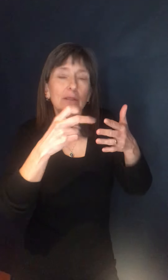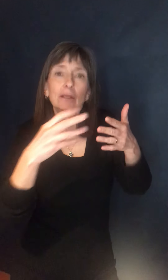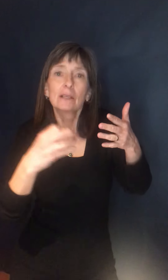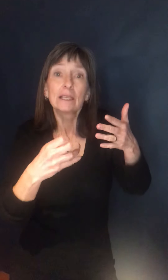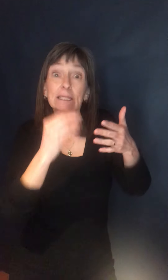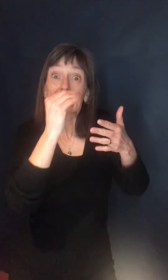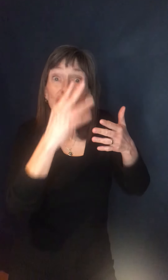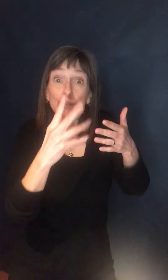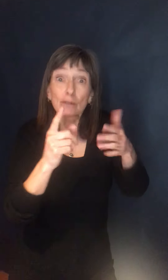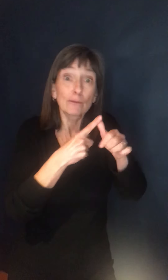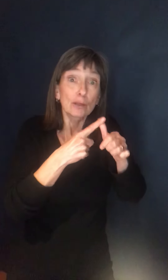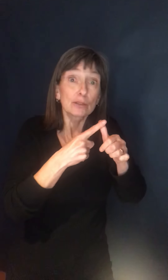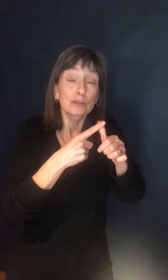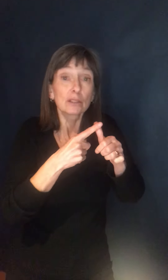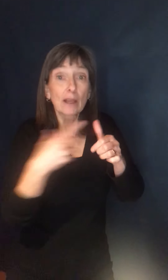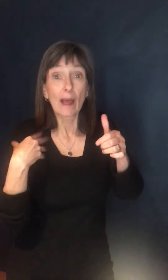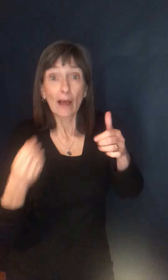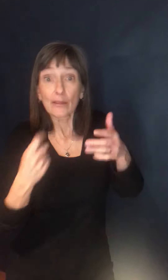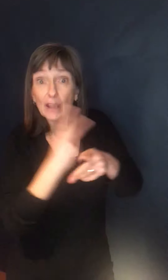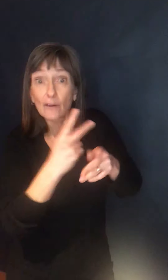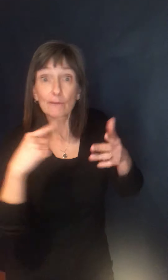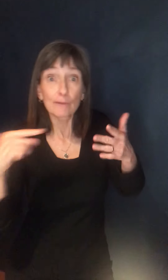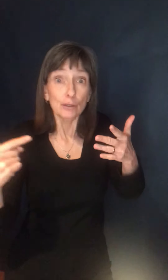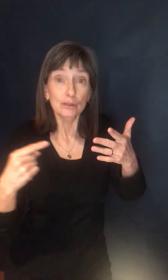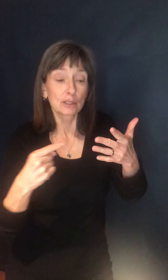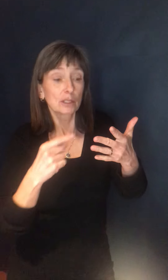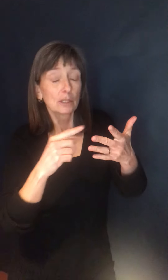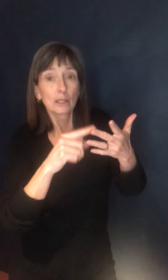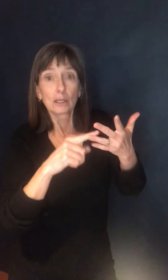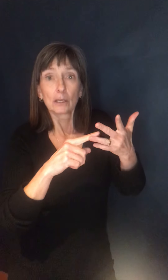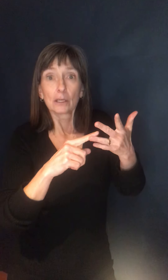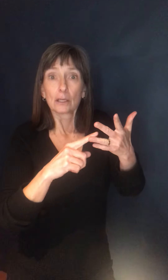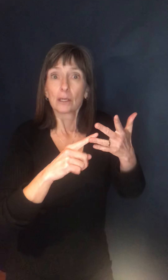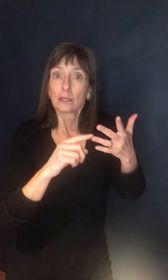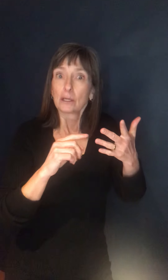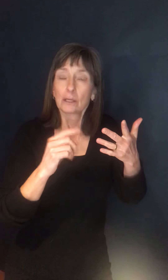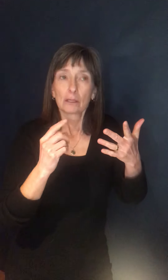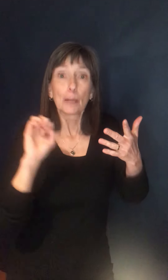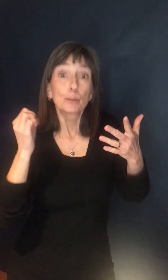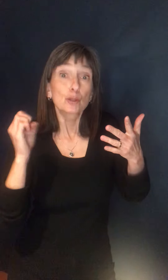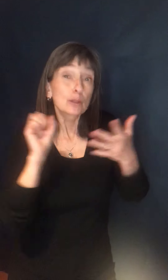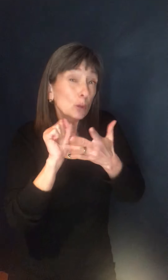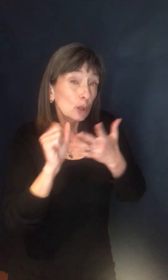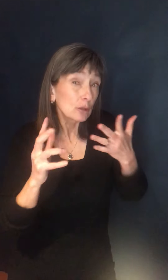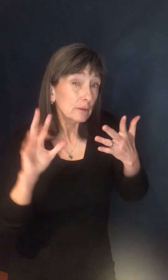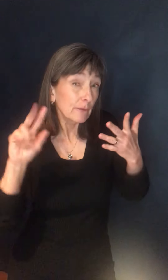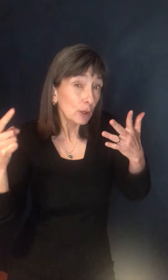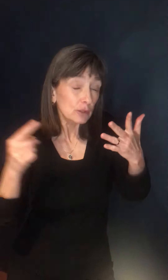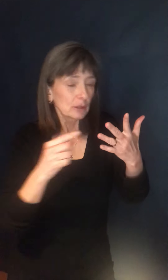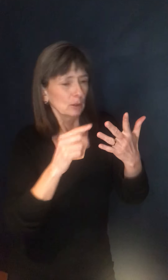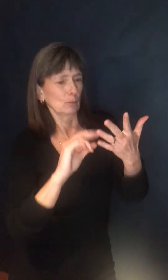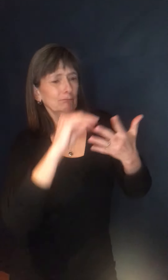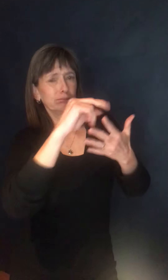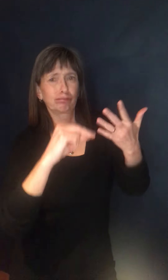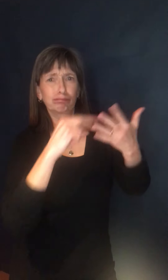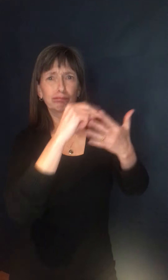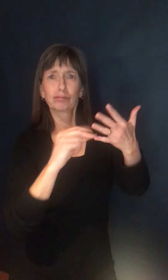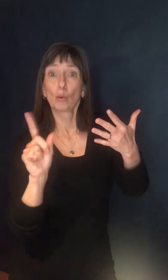they believe they are the higher risk. So just wondering, if the list that we see is that the order we're going through where on the top it's 70 plus